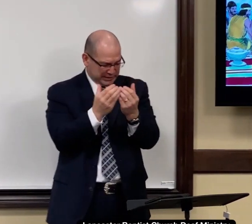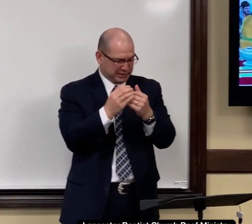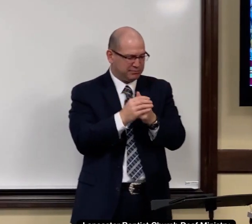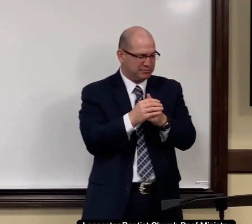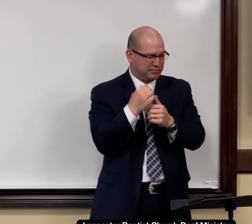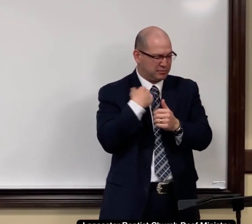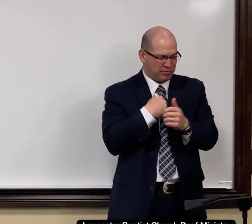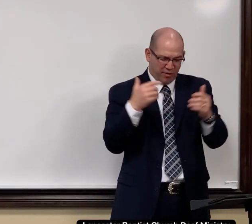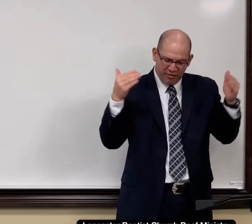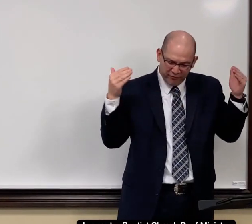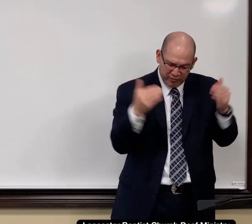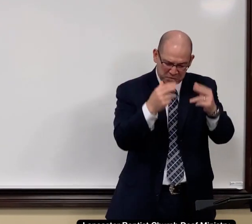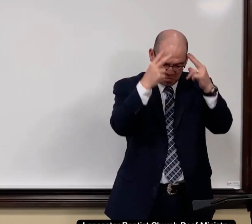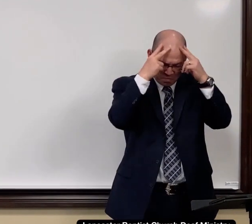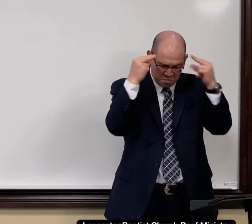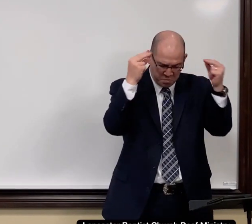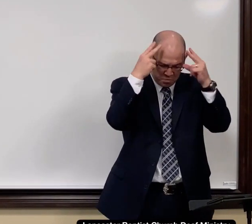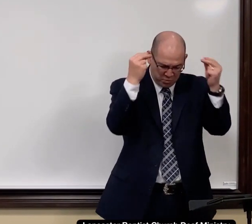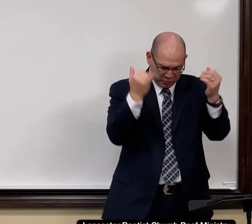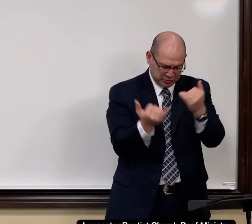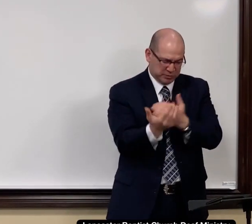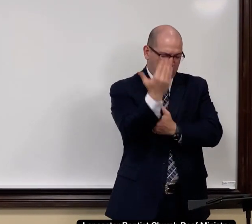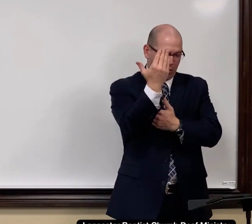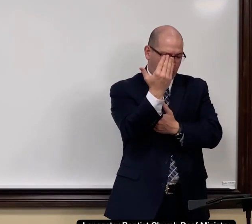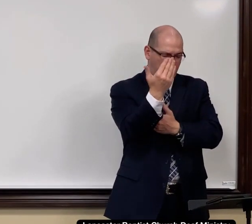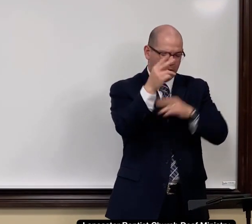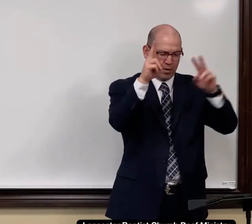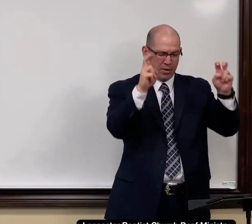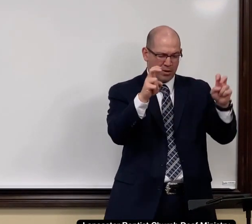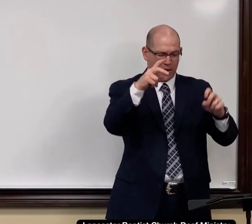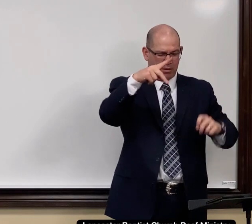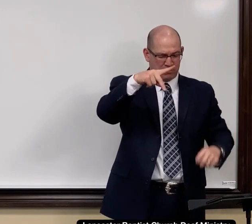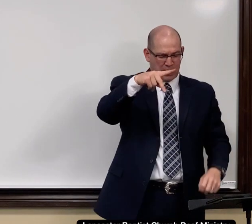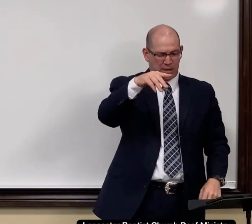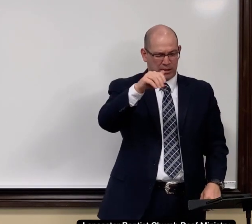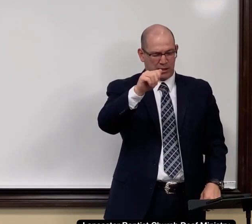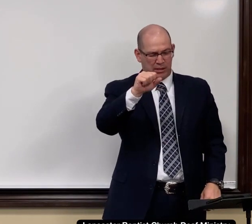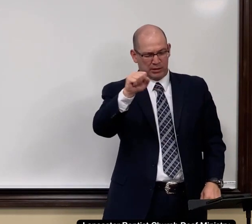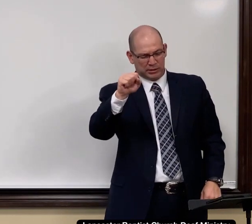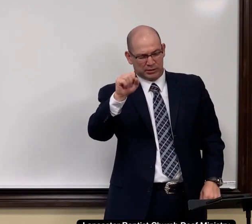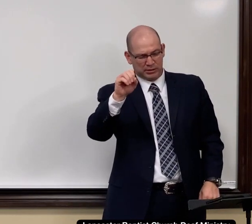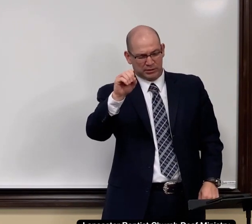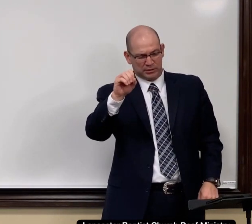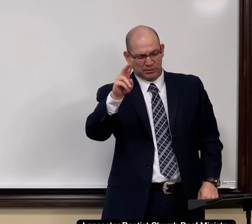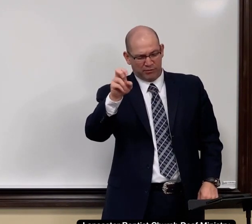class can learn to focus on Moses. On the Passover.